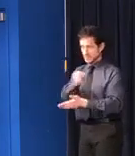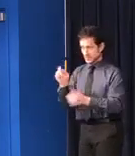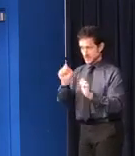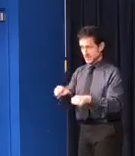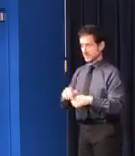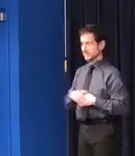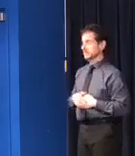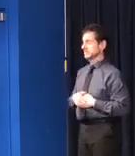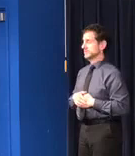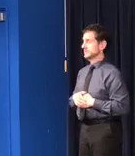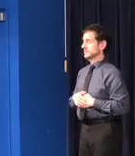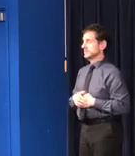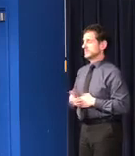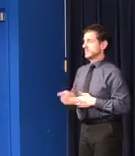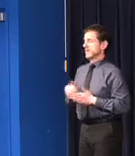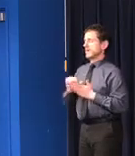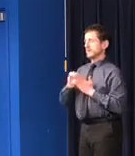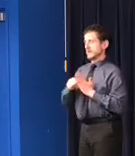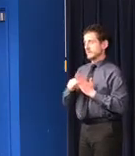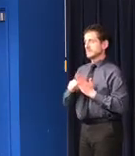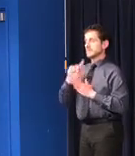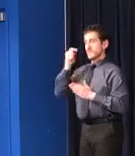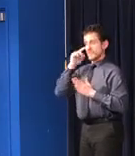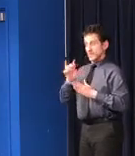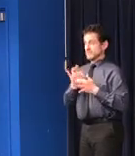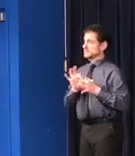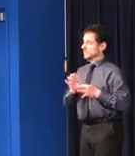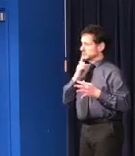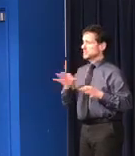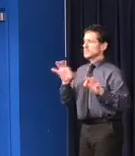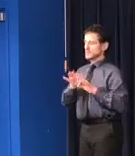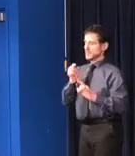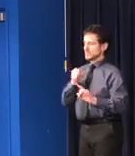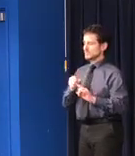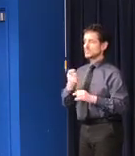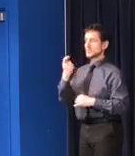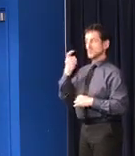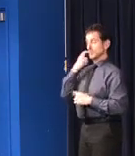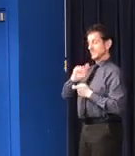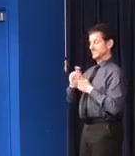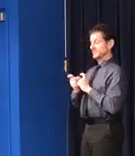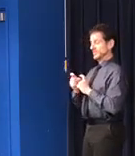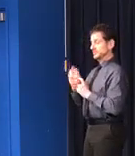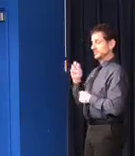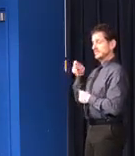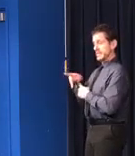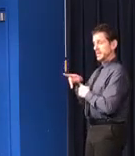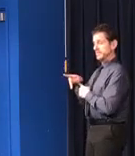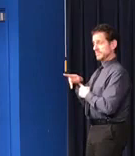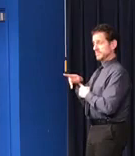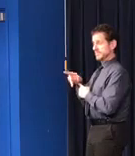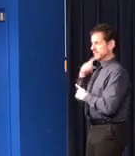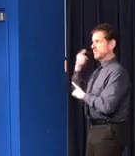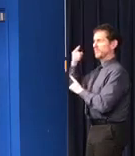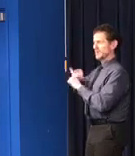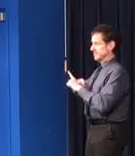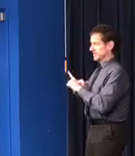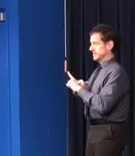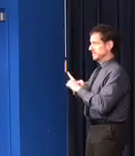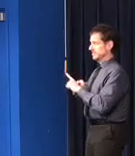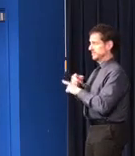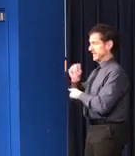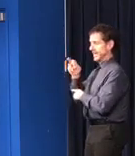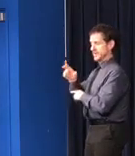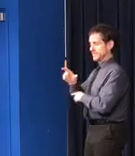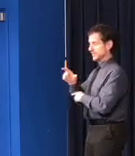Governor had noted in his remarks because it is an important point. With recent changes, SNAP expenditures for just one month, just for the month